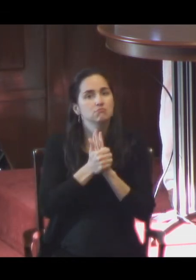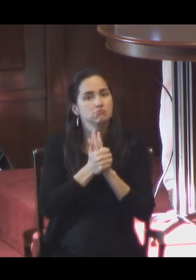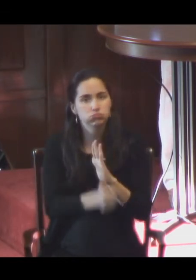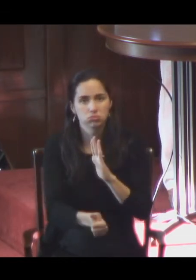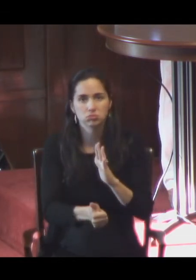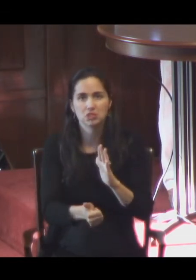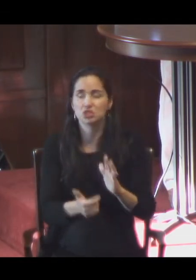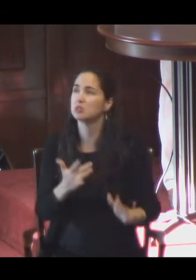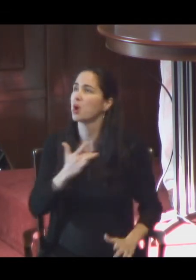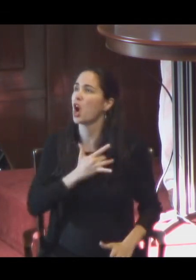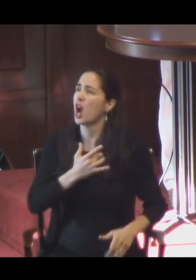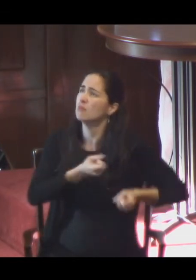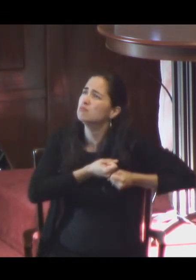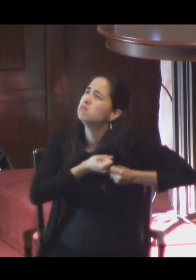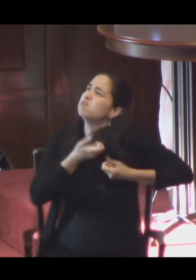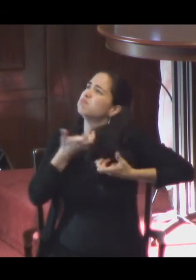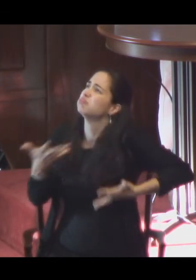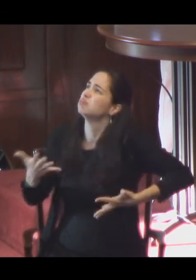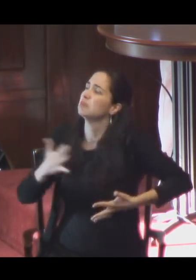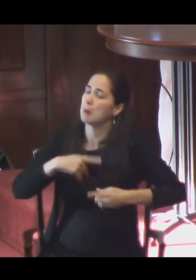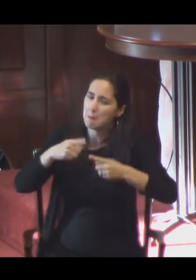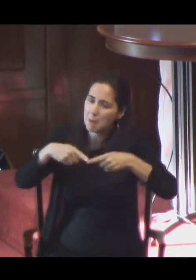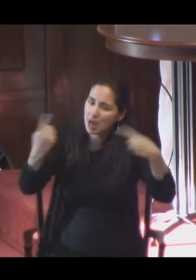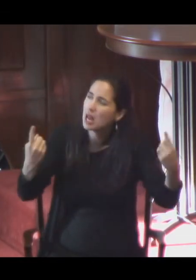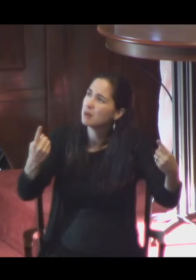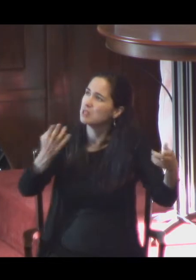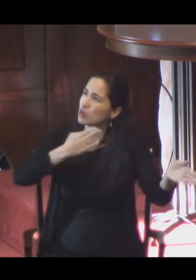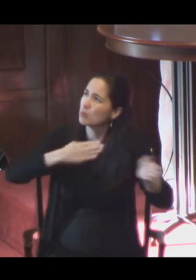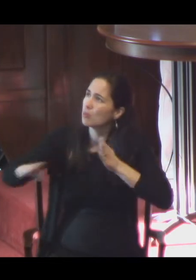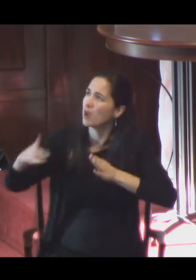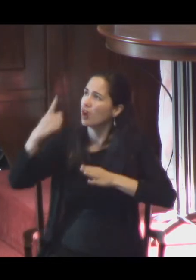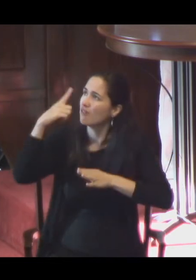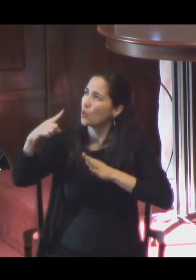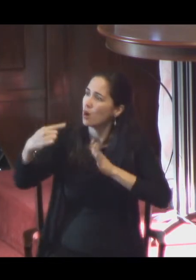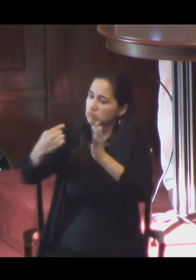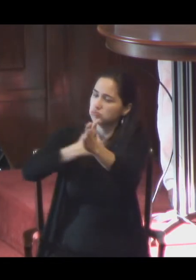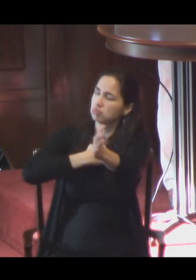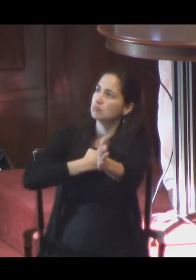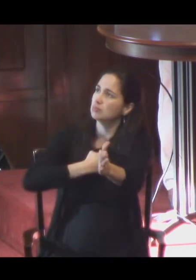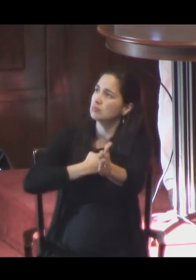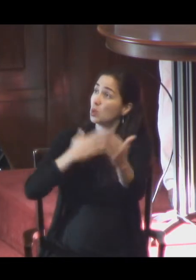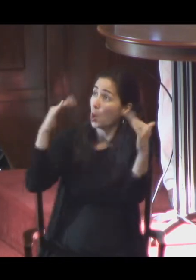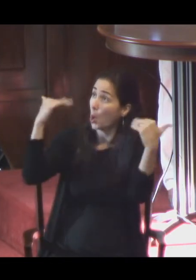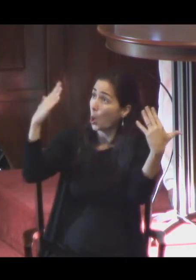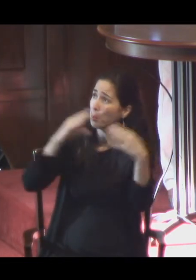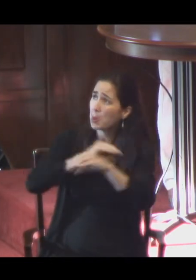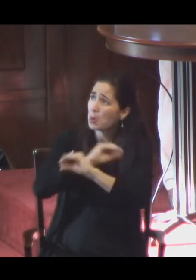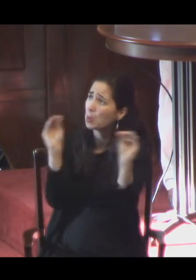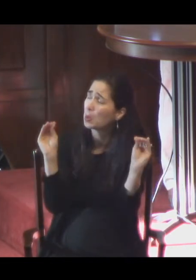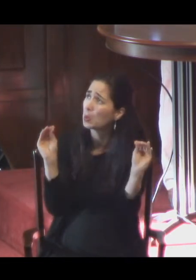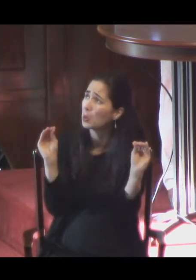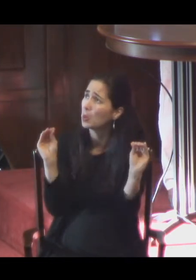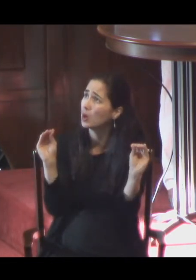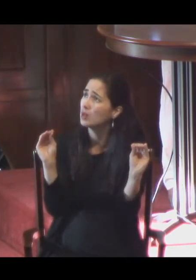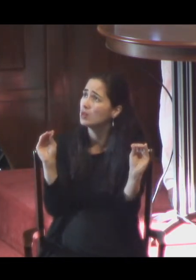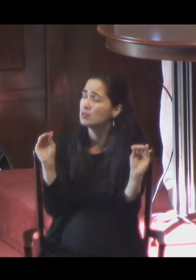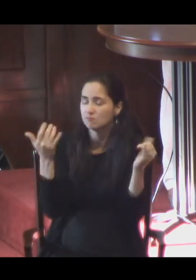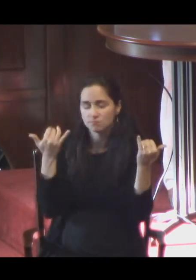my enemies are laying a trap for me. There's no hope for me right now. Yet I will return